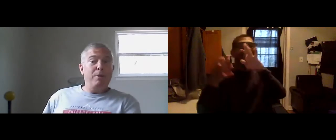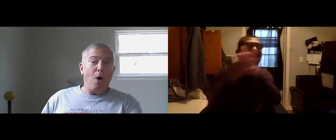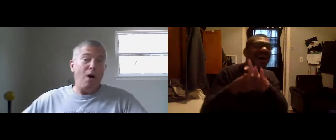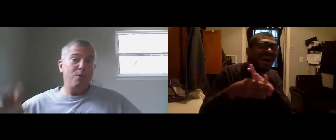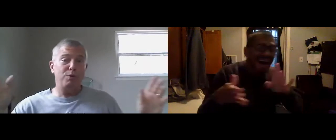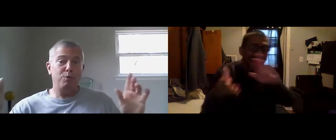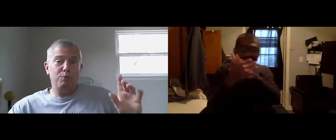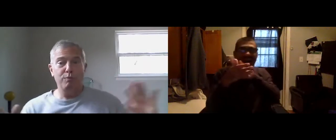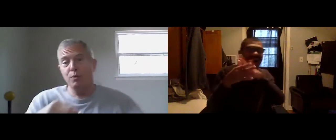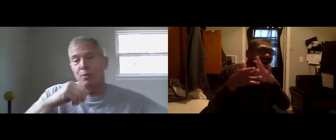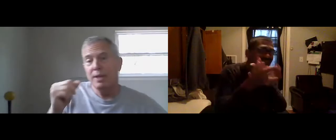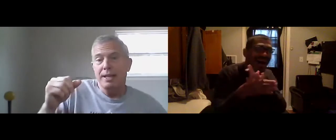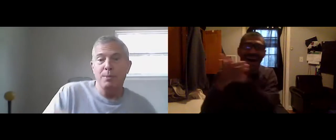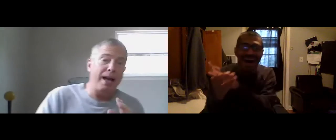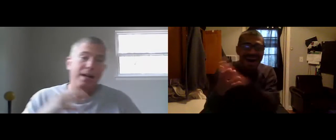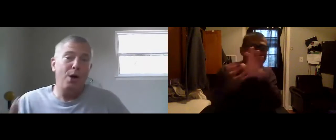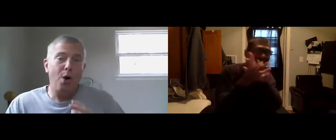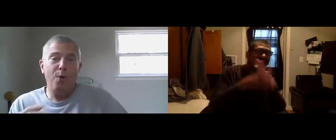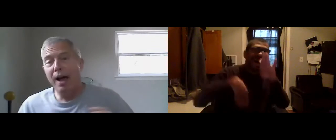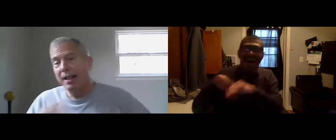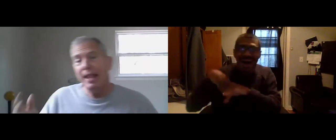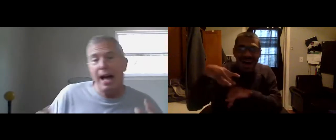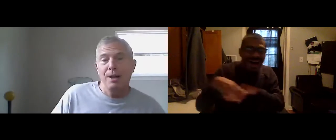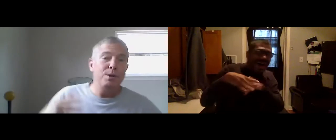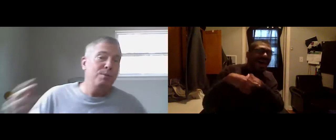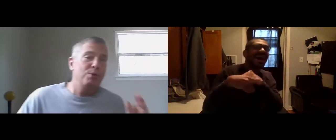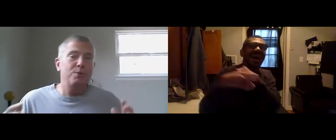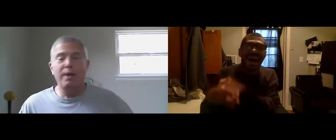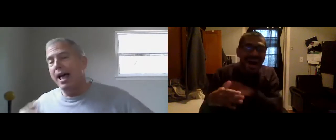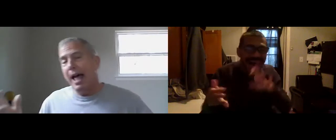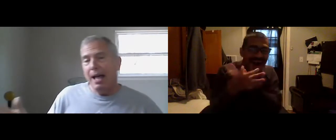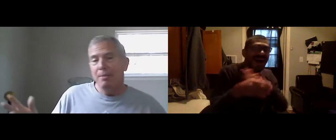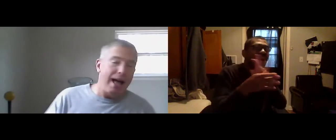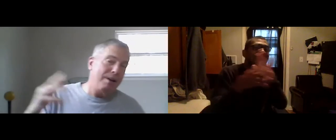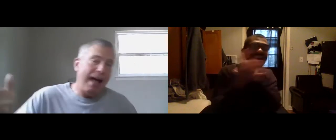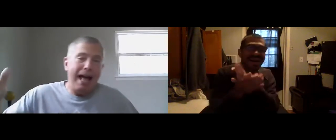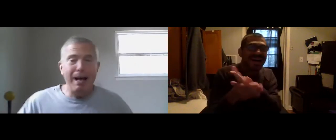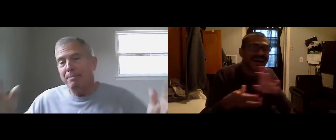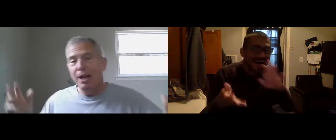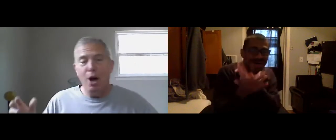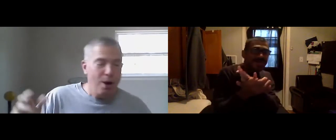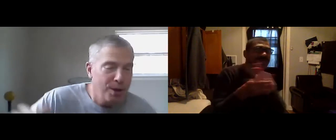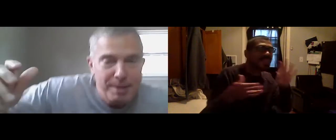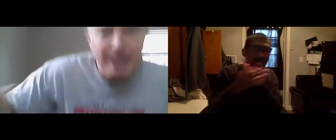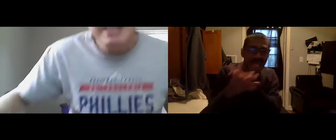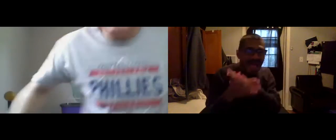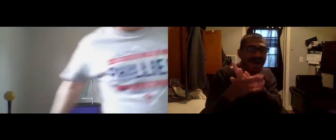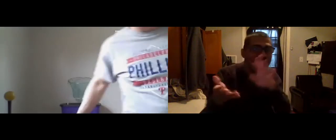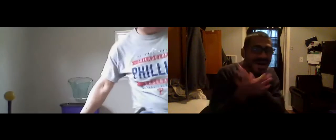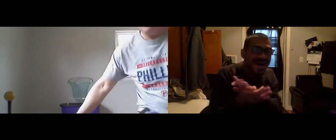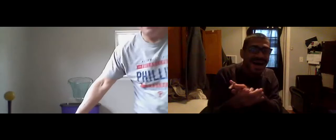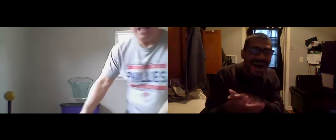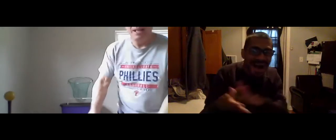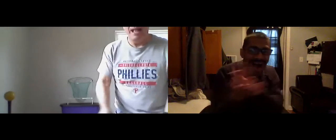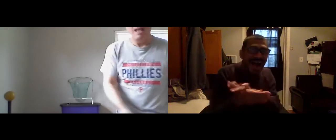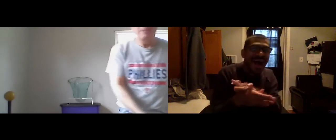along if you feel like a room without a roof. Because I'm happy. Clap along if you feel